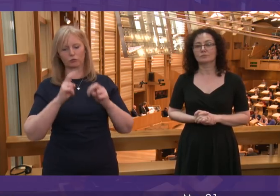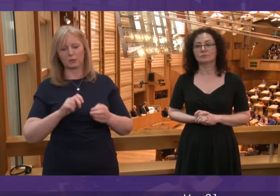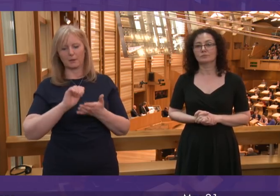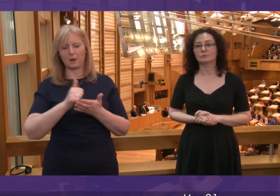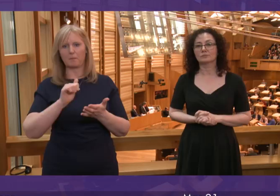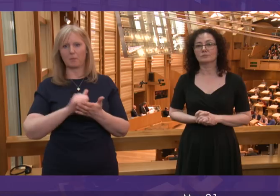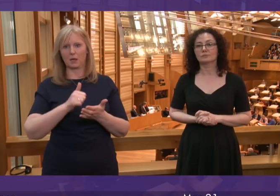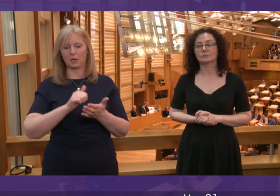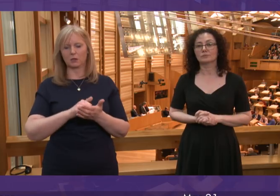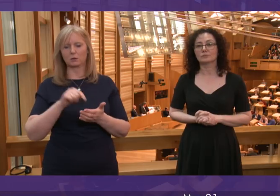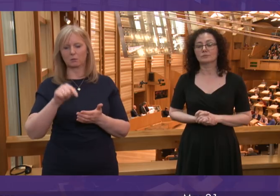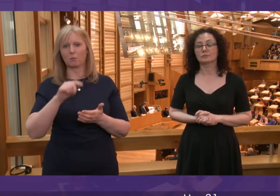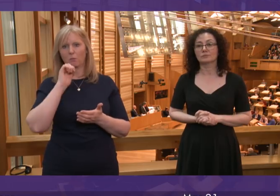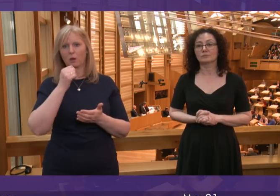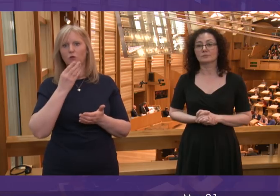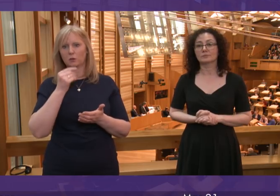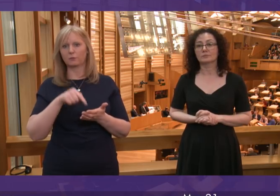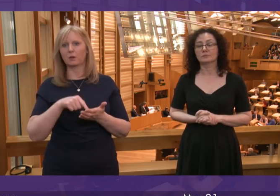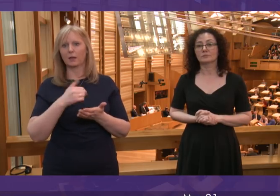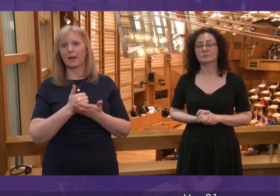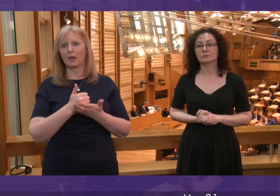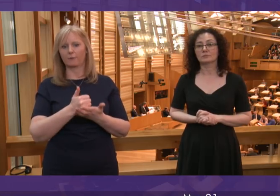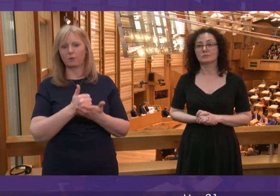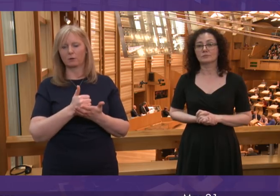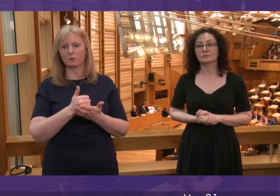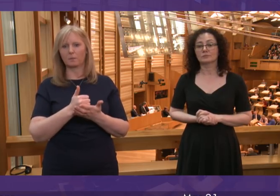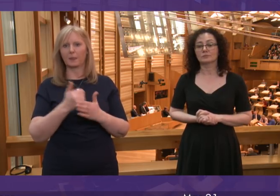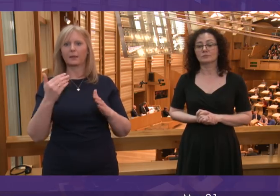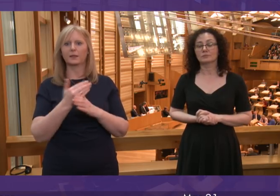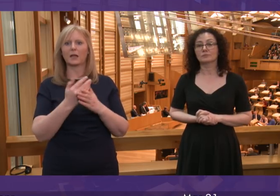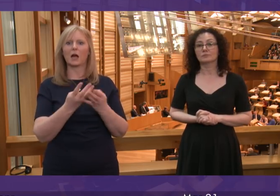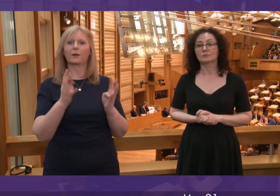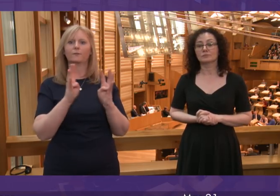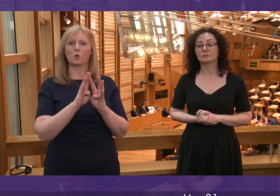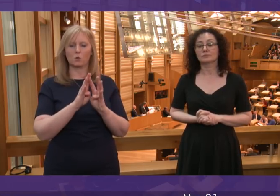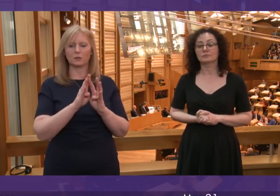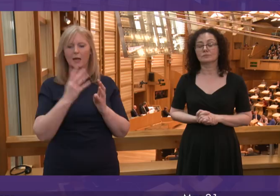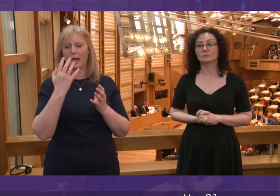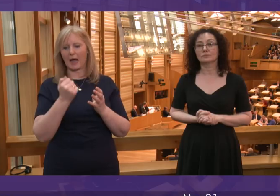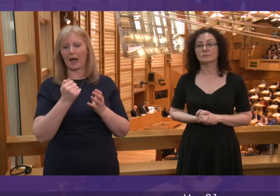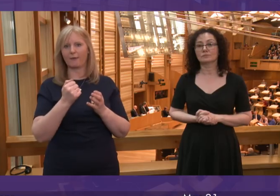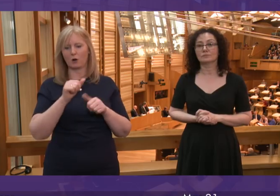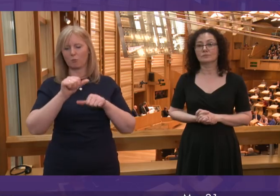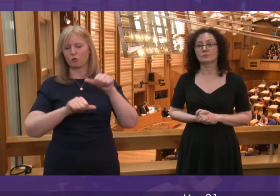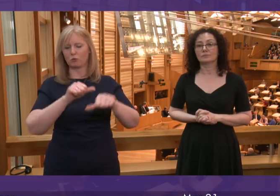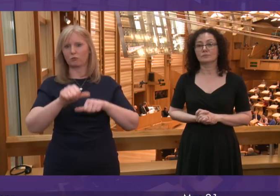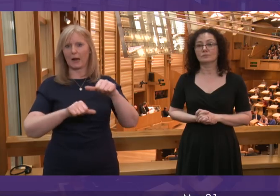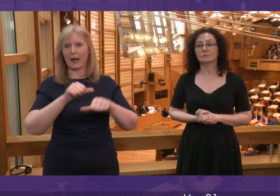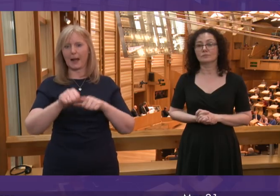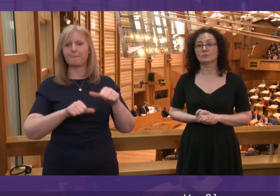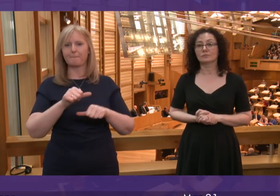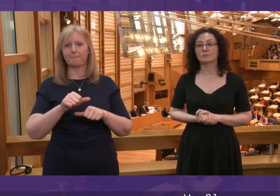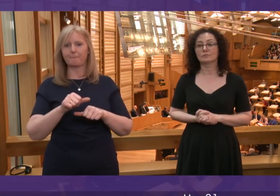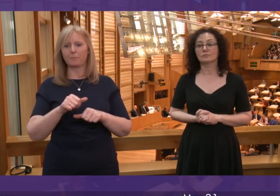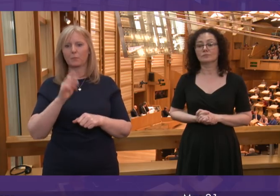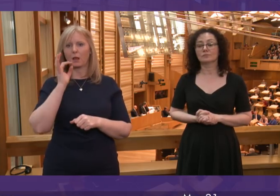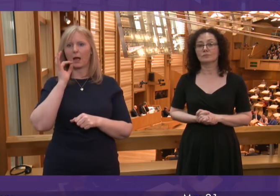flow from that. In terms of the task force it is taking forward a substantial programme of work. I'll ask the Mental Health Minister